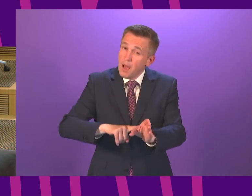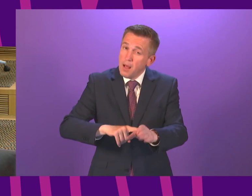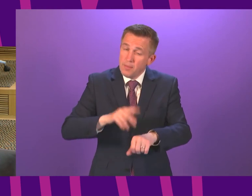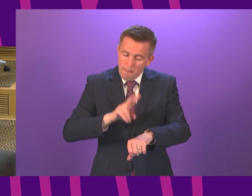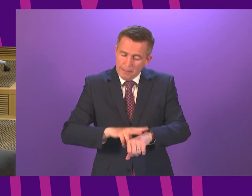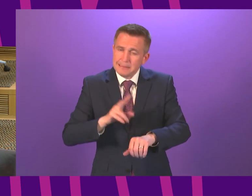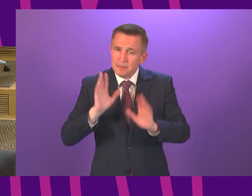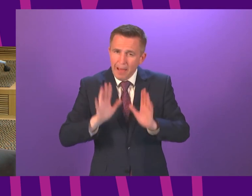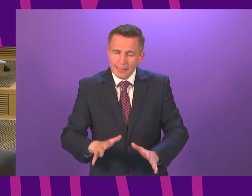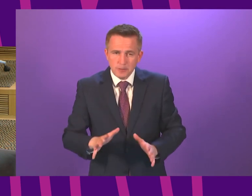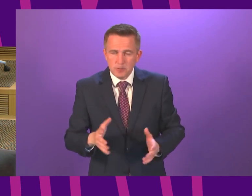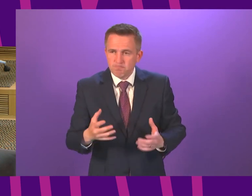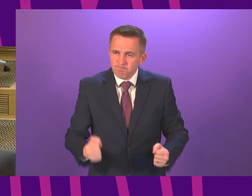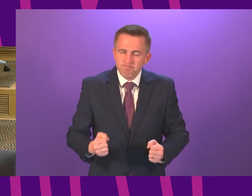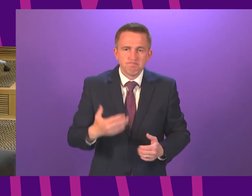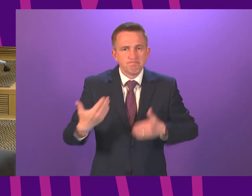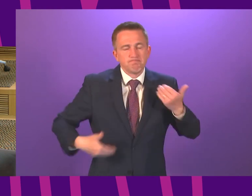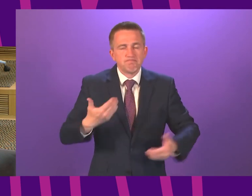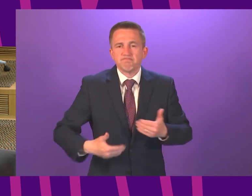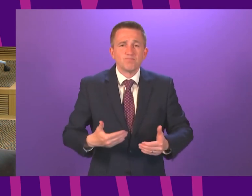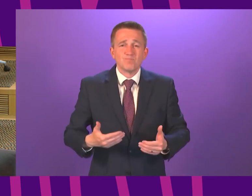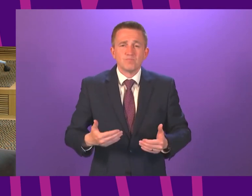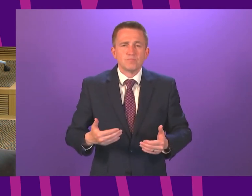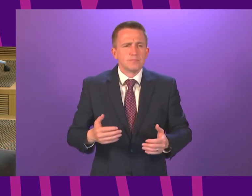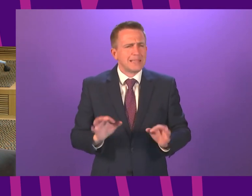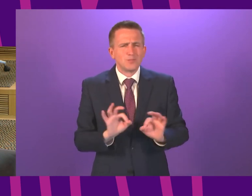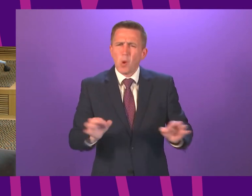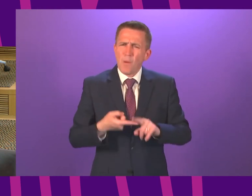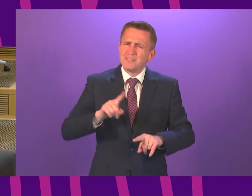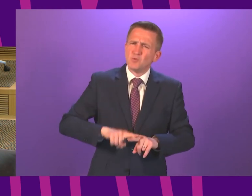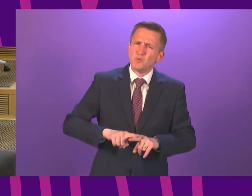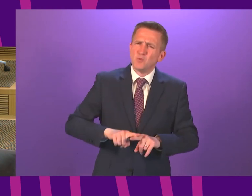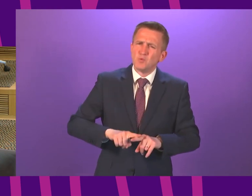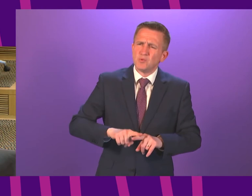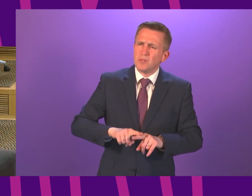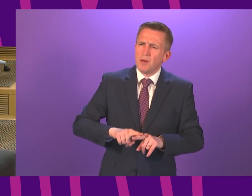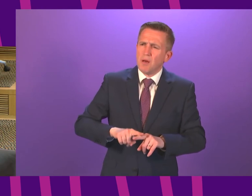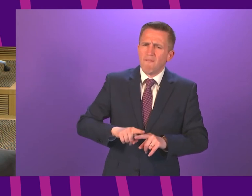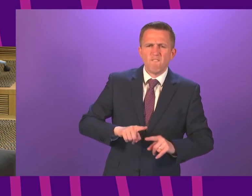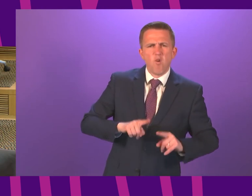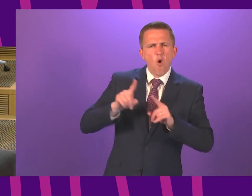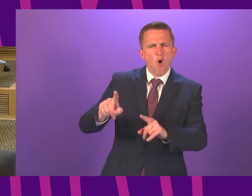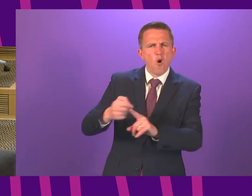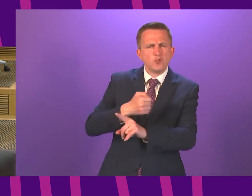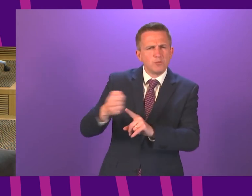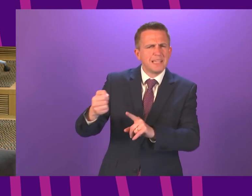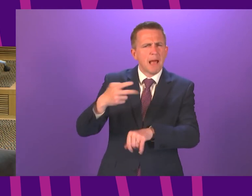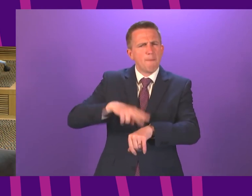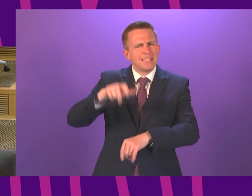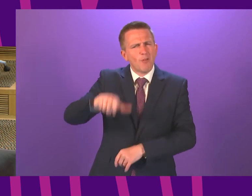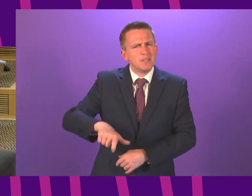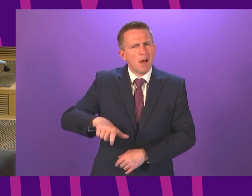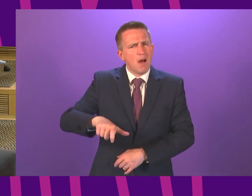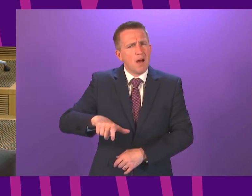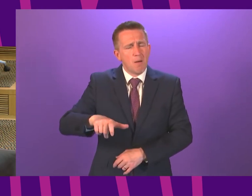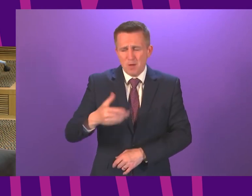significant challenges for them There is never any excuse for assaulting in any way, shape or form a police officer but some of what we have